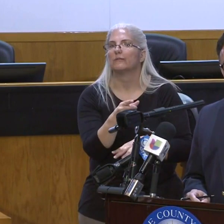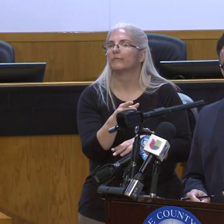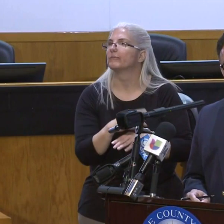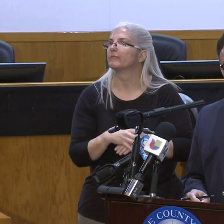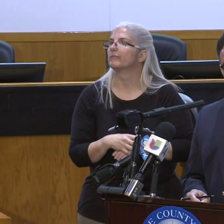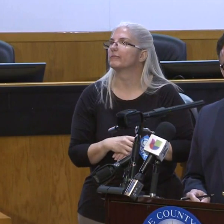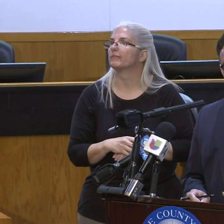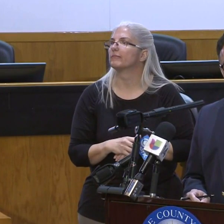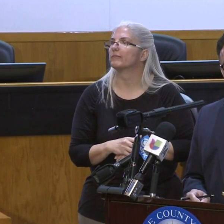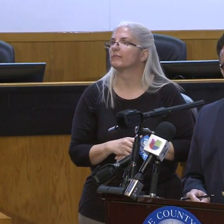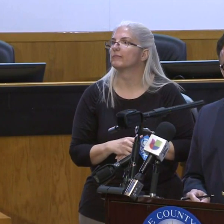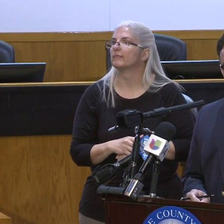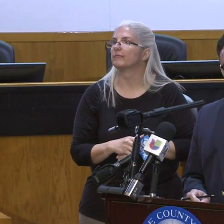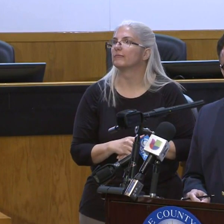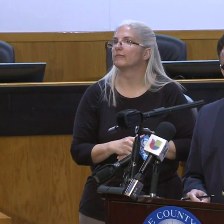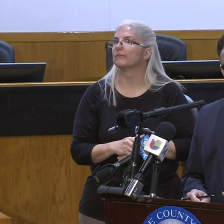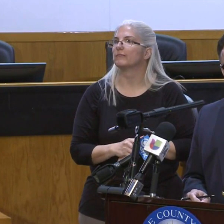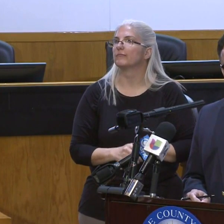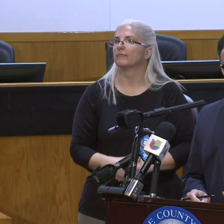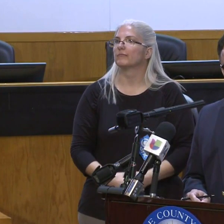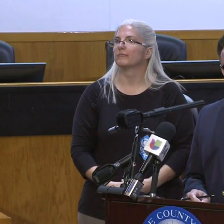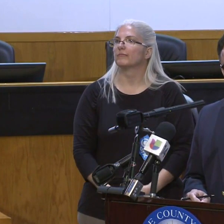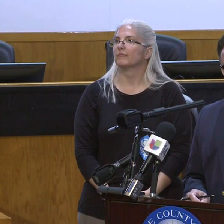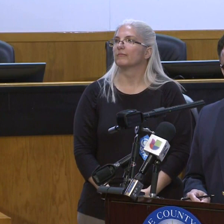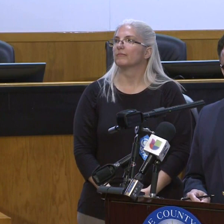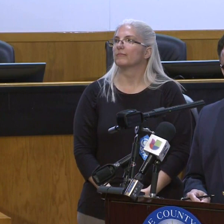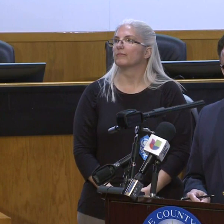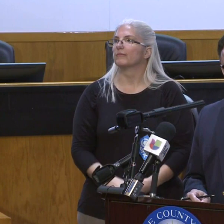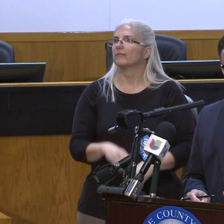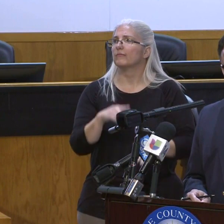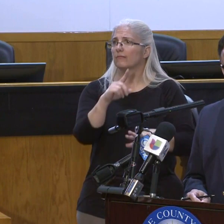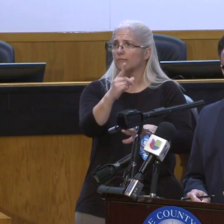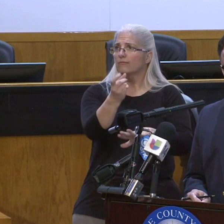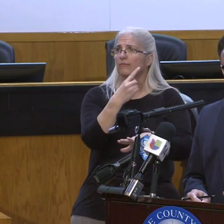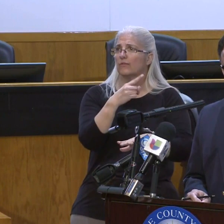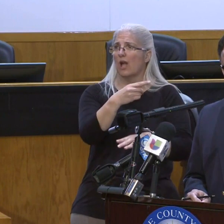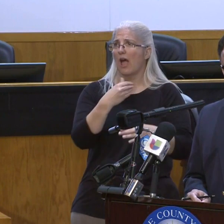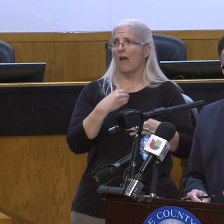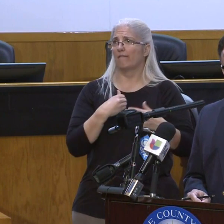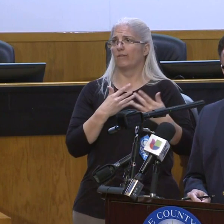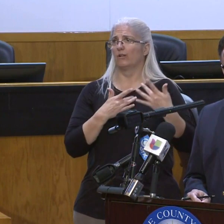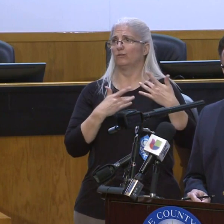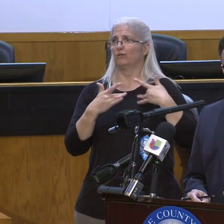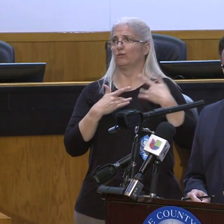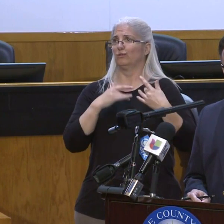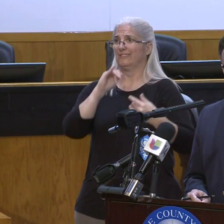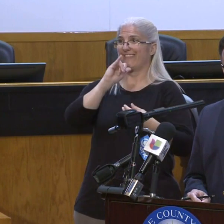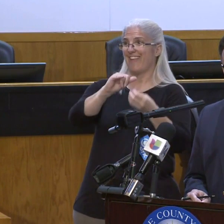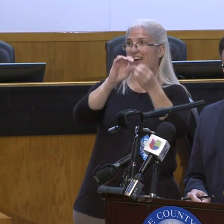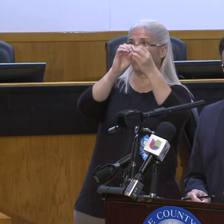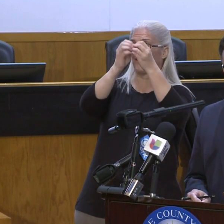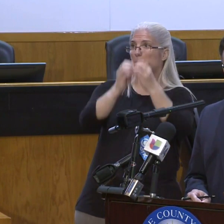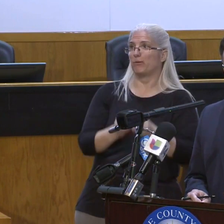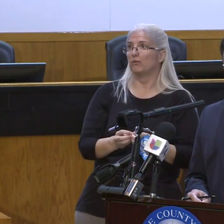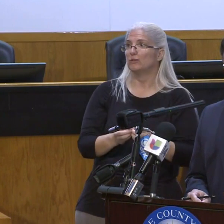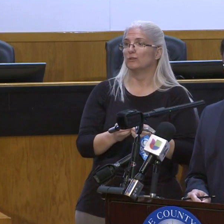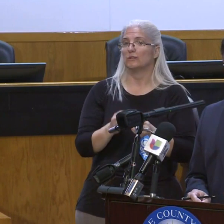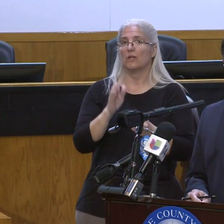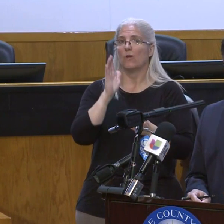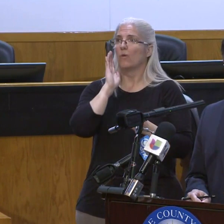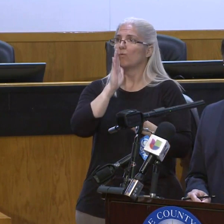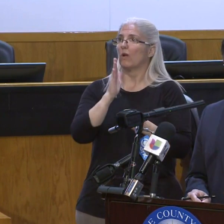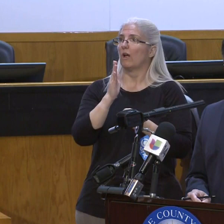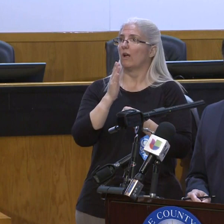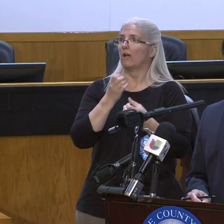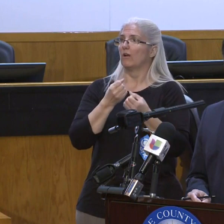Is there any kind of concern that these numbers and these updates will actually cause a public reaction, make people concerned